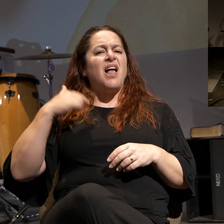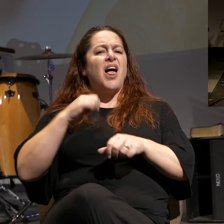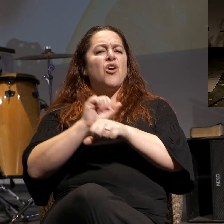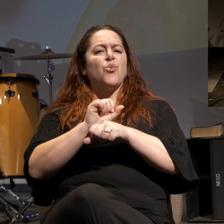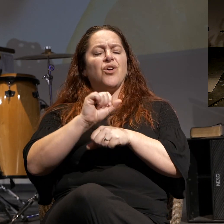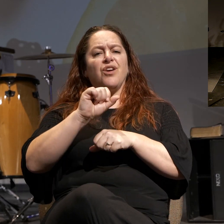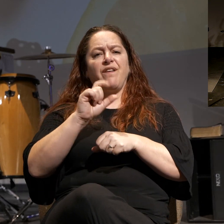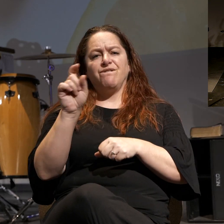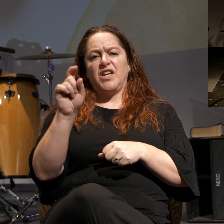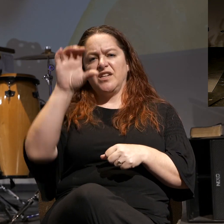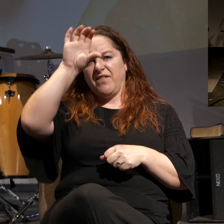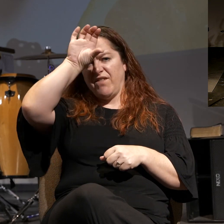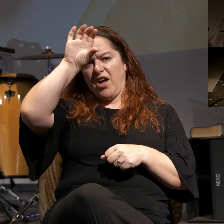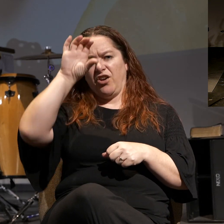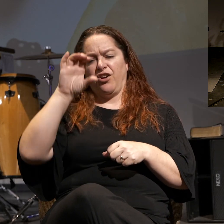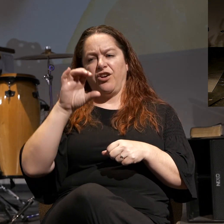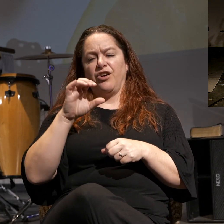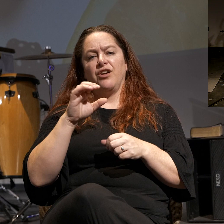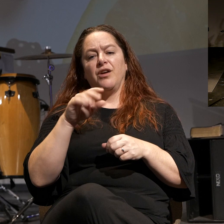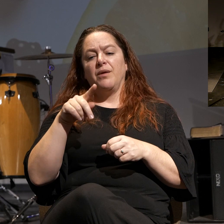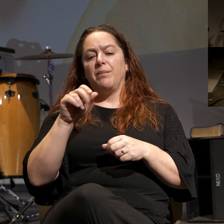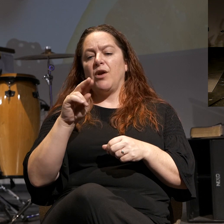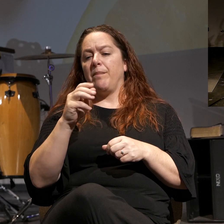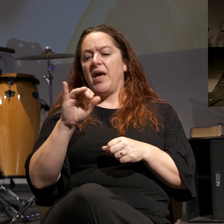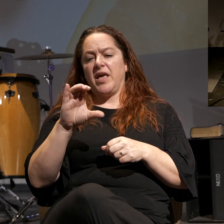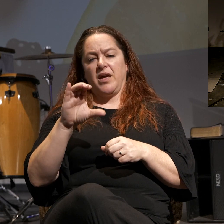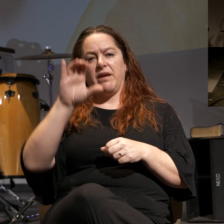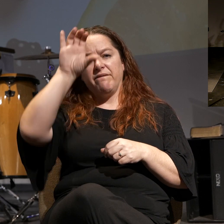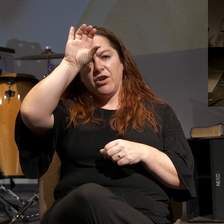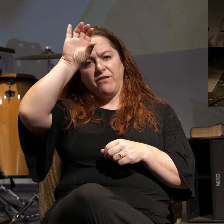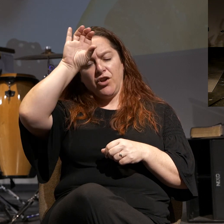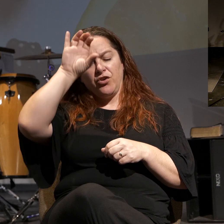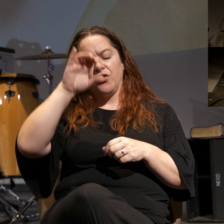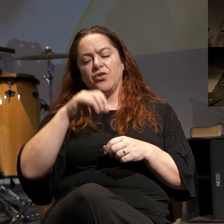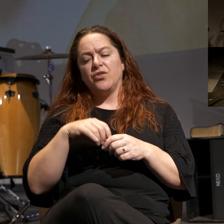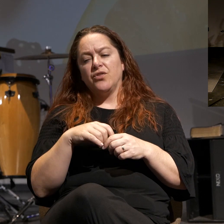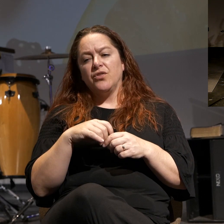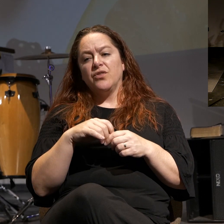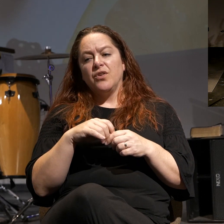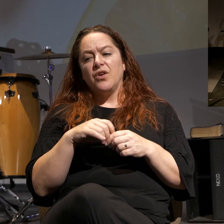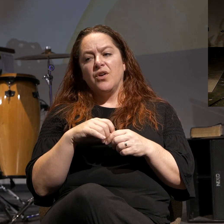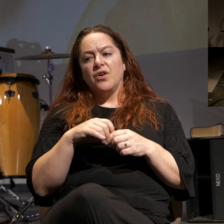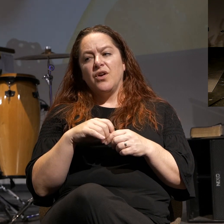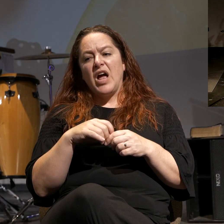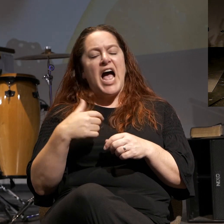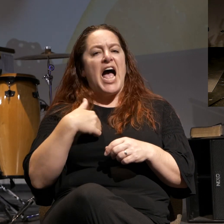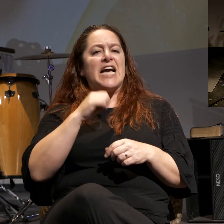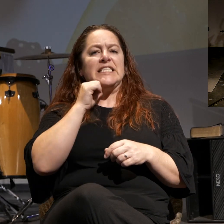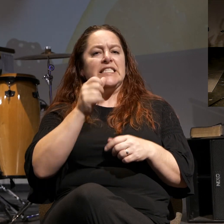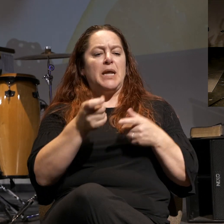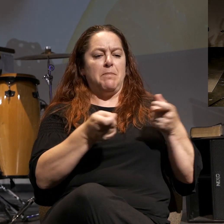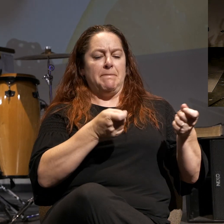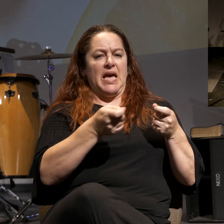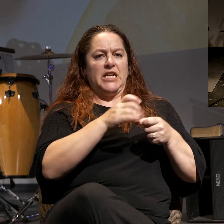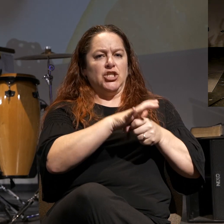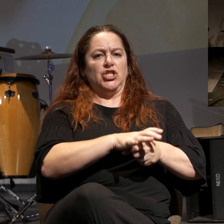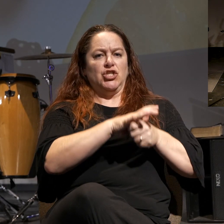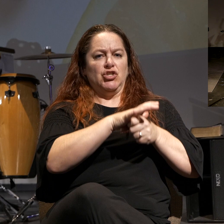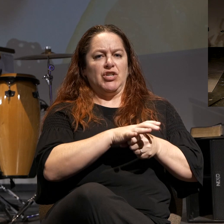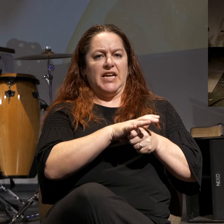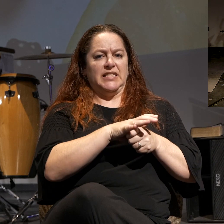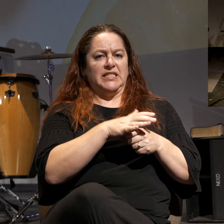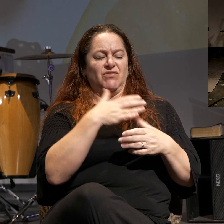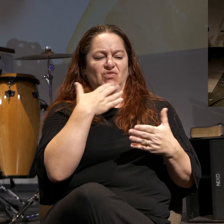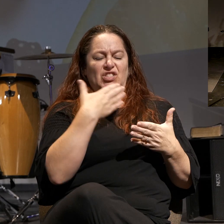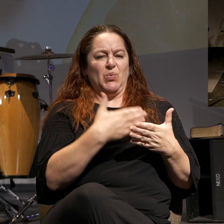Phoenix Fire for a number of years as a paramedic firefighter. And I didn't manage the stress of that job, being a first